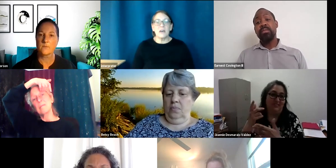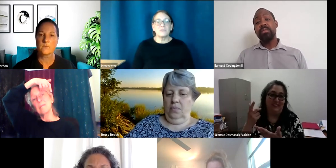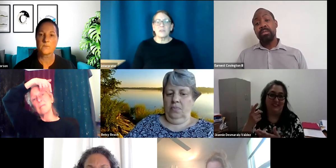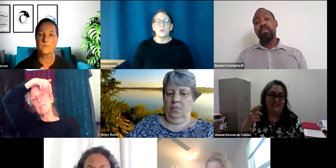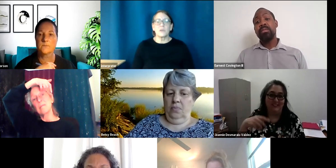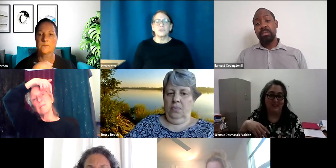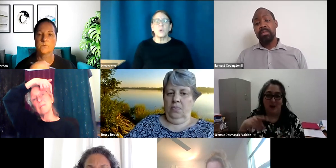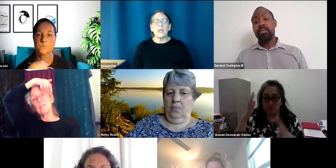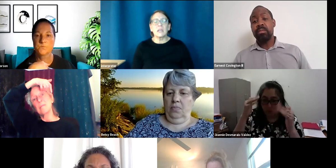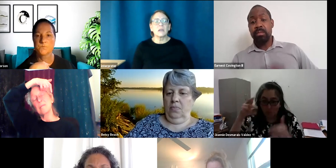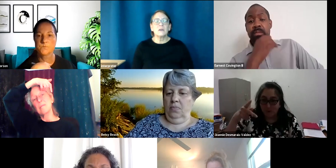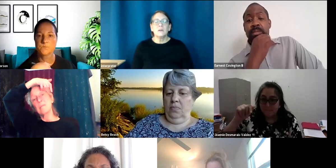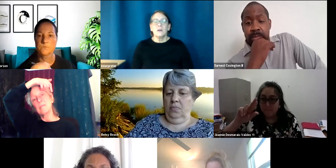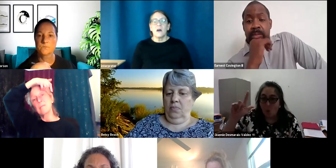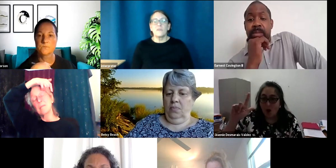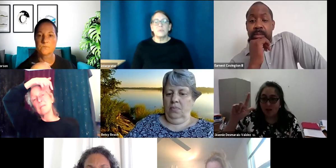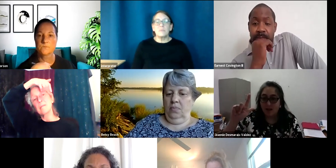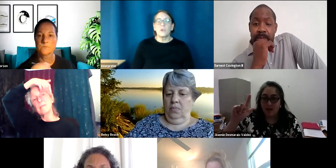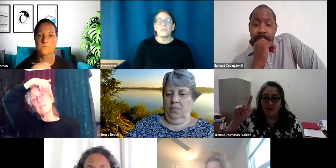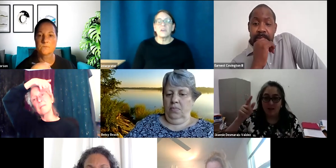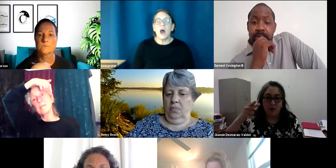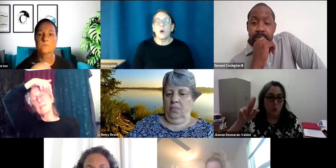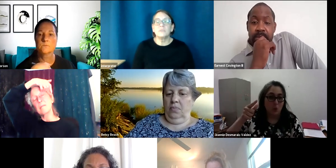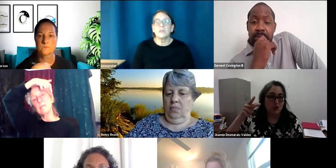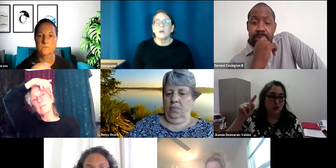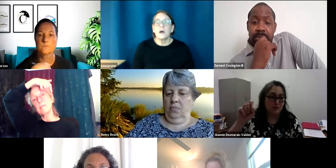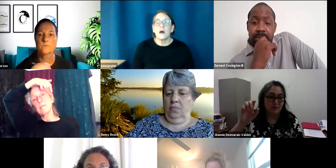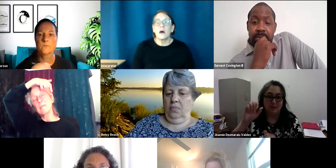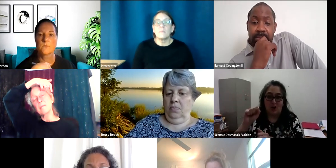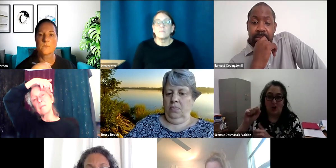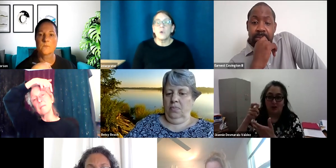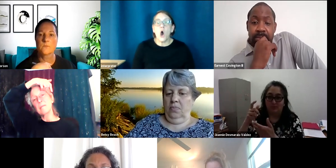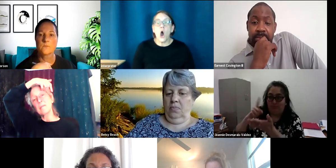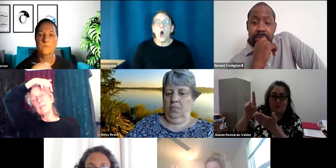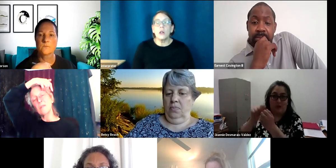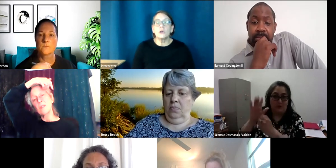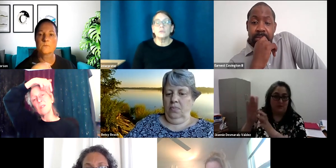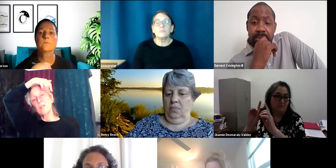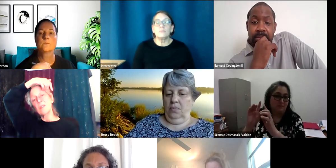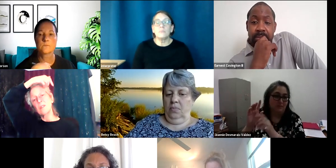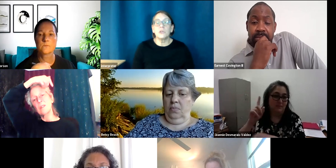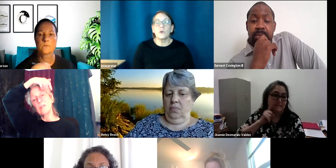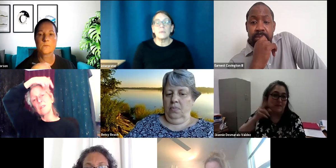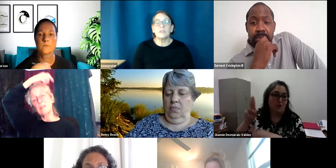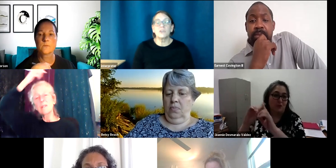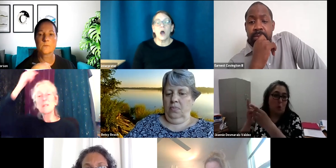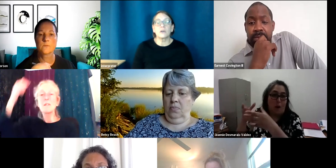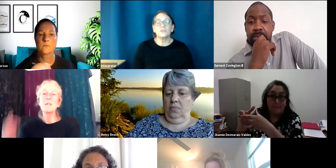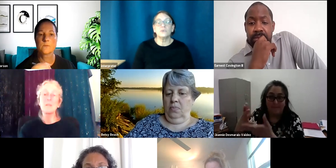deaf and everywhere in between of people that they've helped. Paul could, you know, maybe talk to